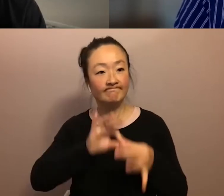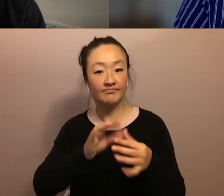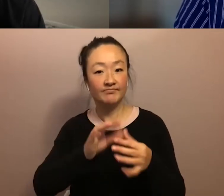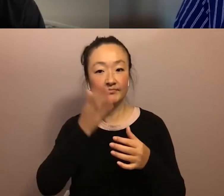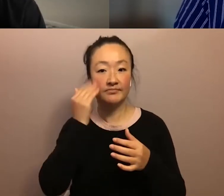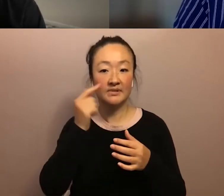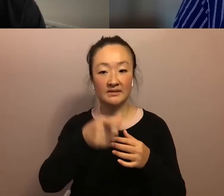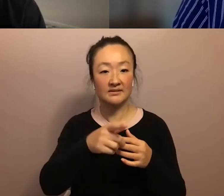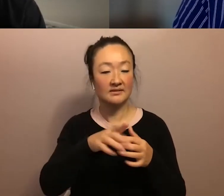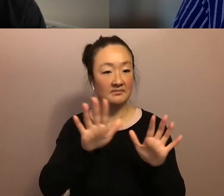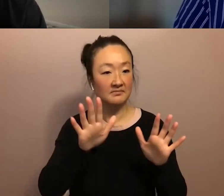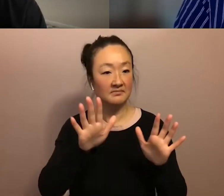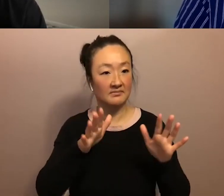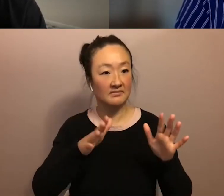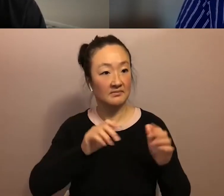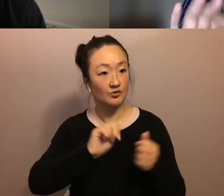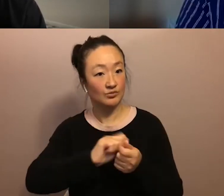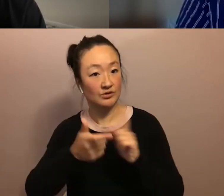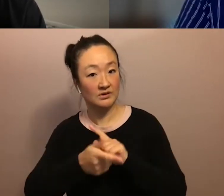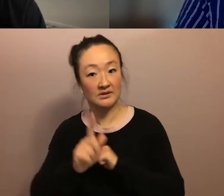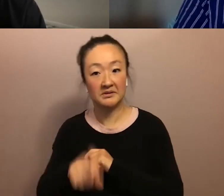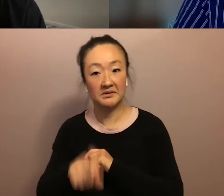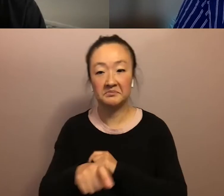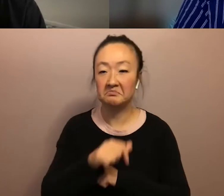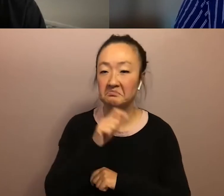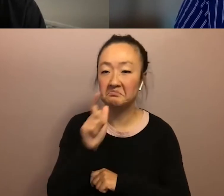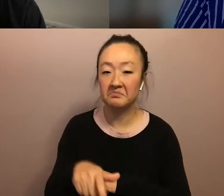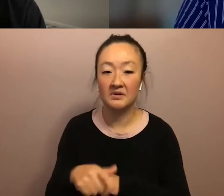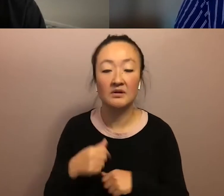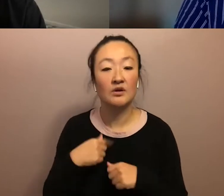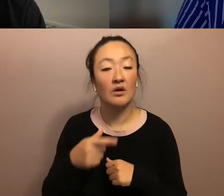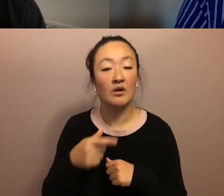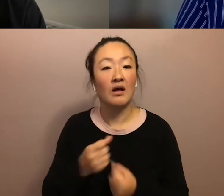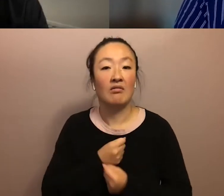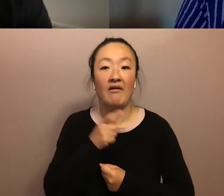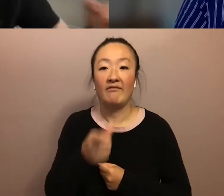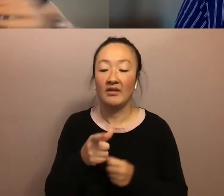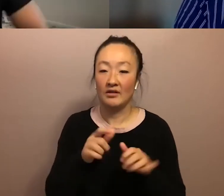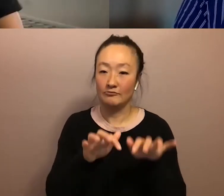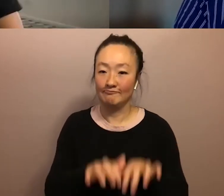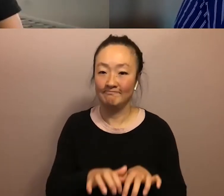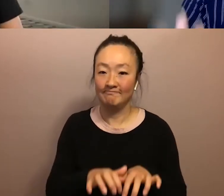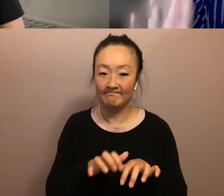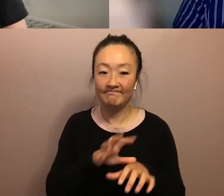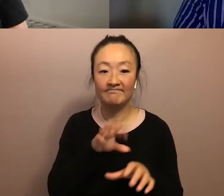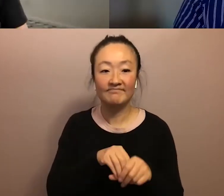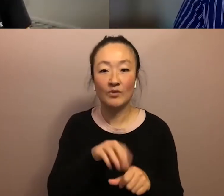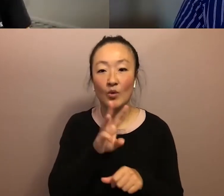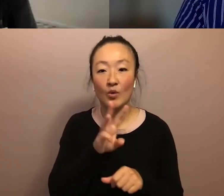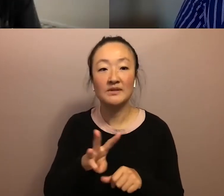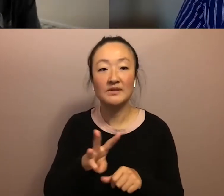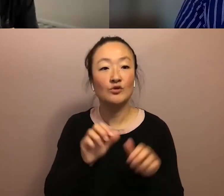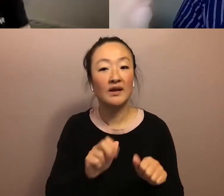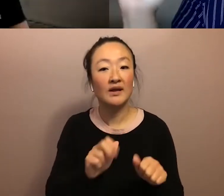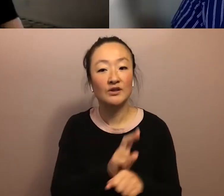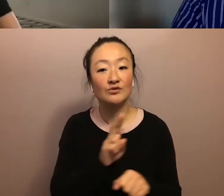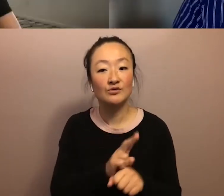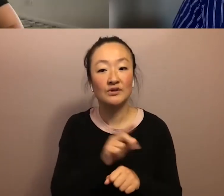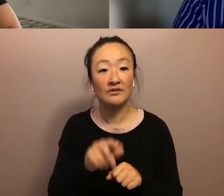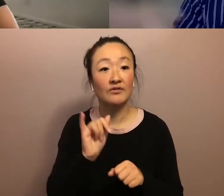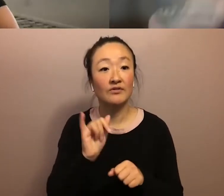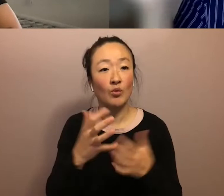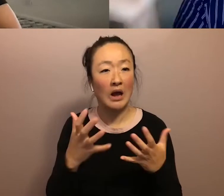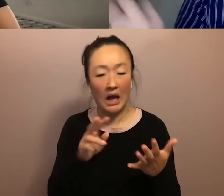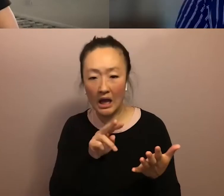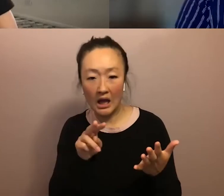Hmm. And I love that you even dropped a website that folks can use. They want a resource